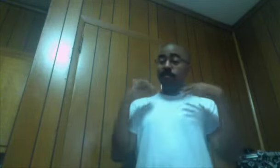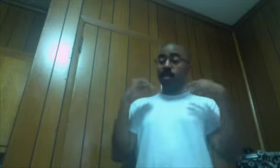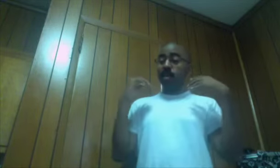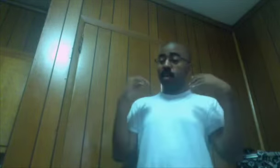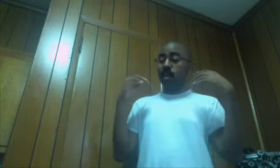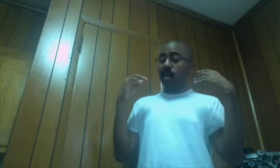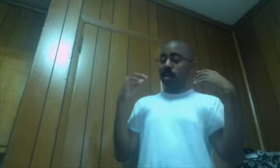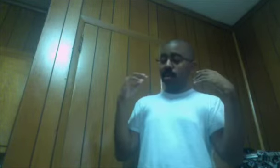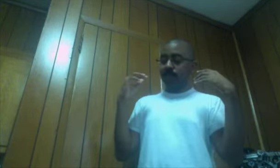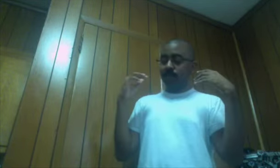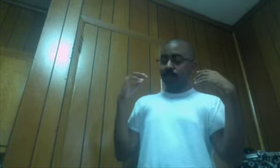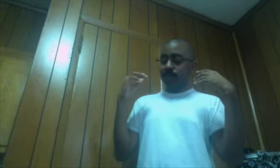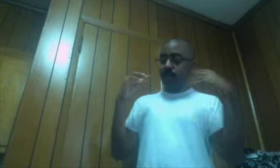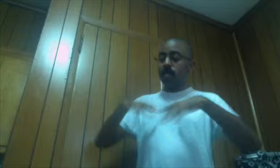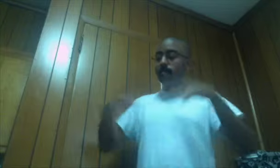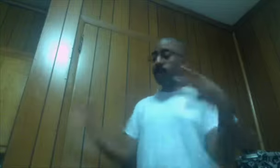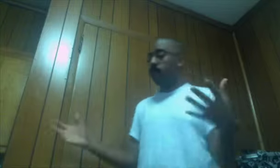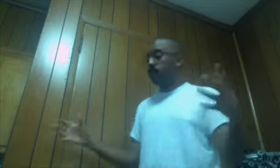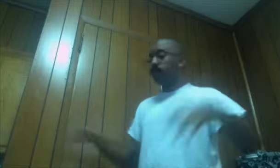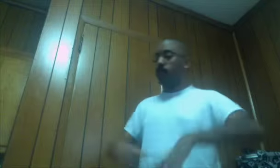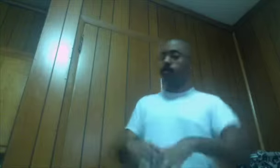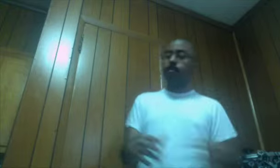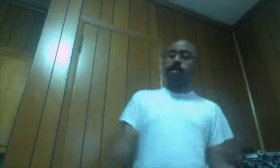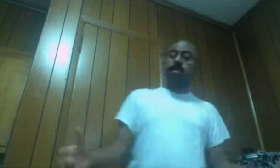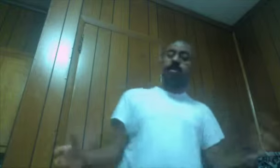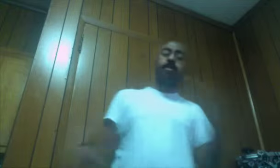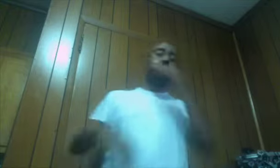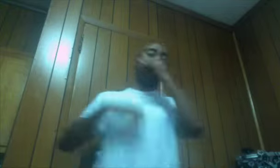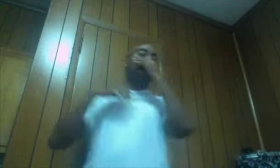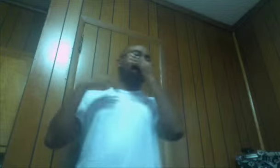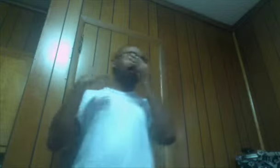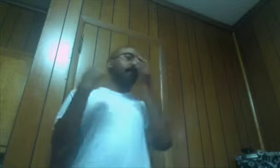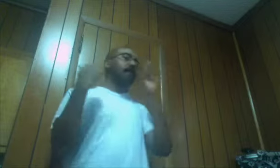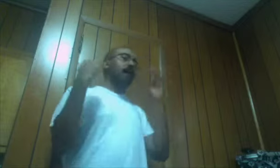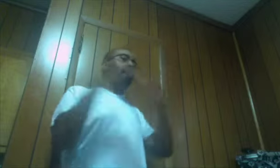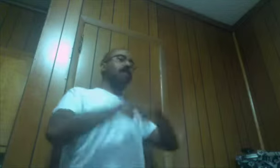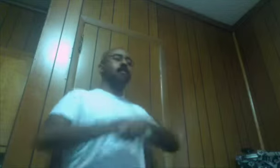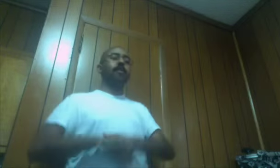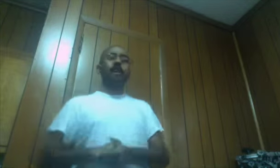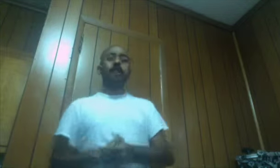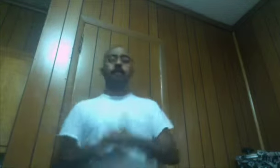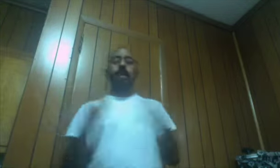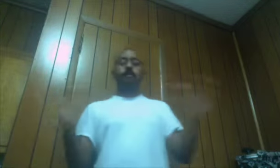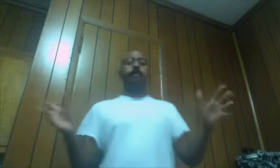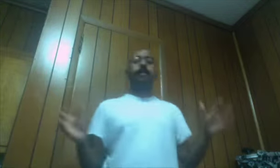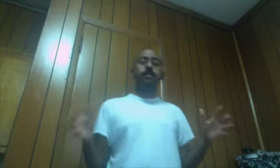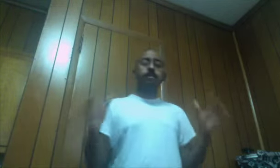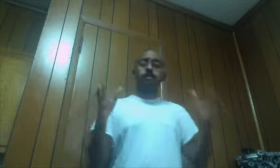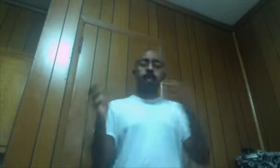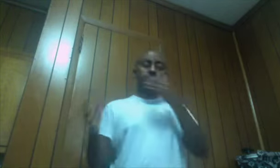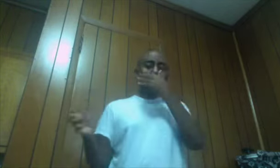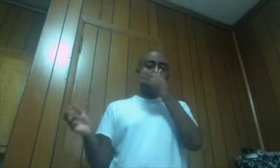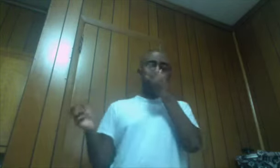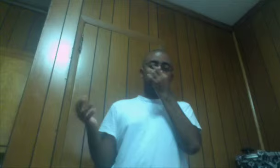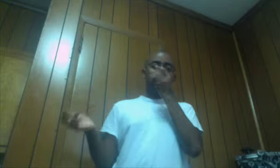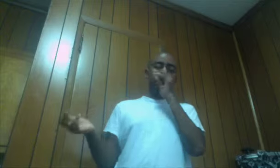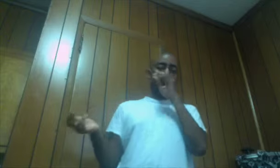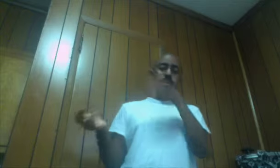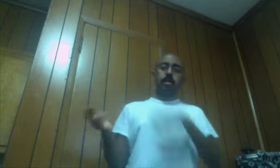A Um Are the main problem In the series So I don't know If we're gonna have A main villain Like how we did In Dead Man Wonderland